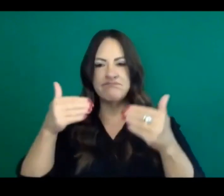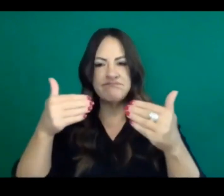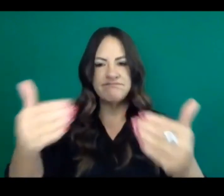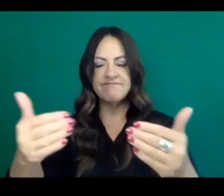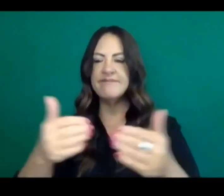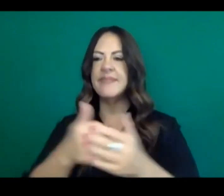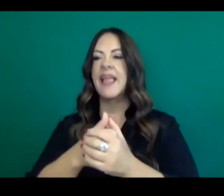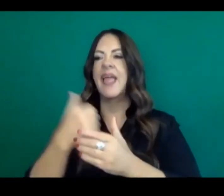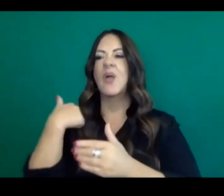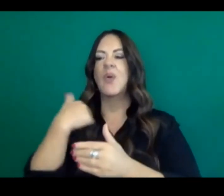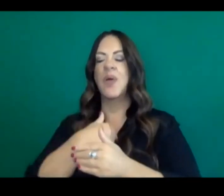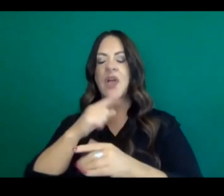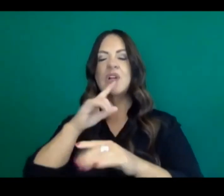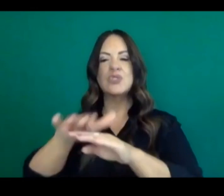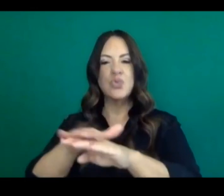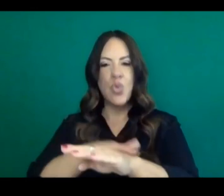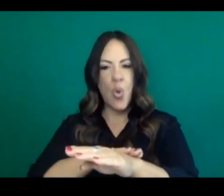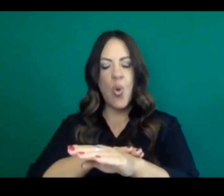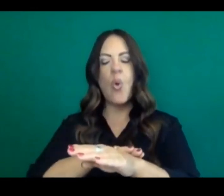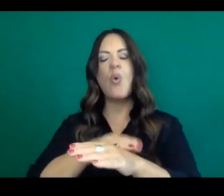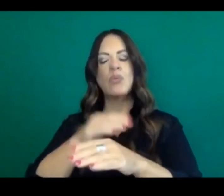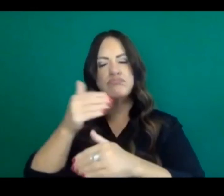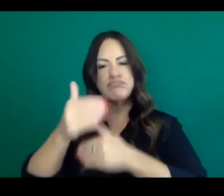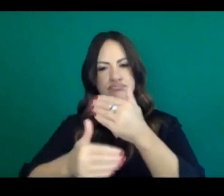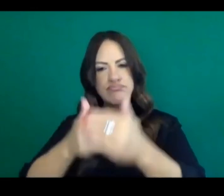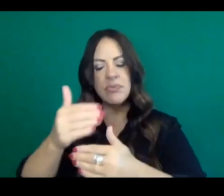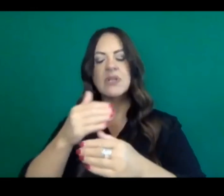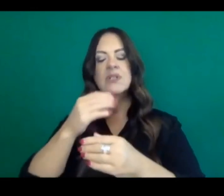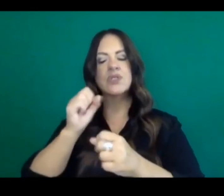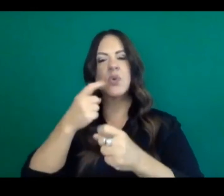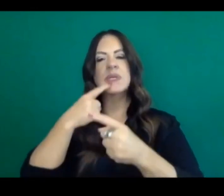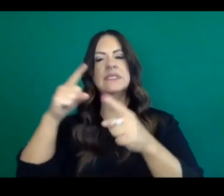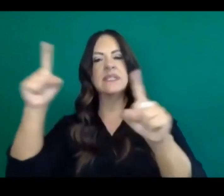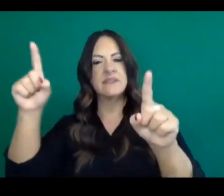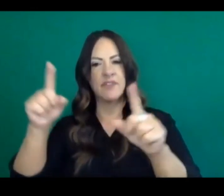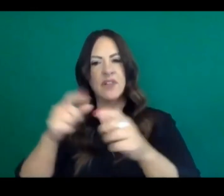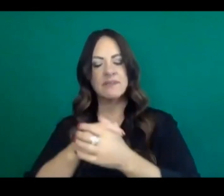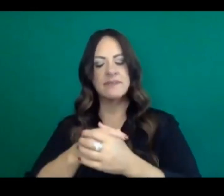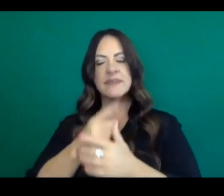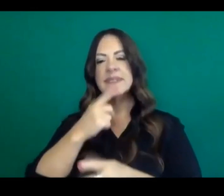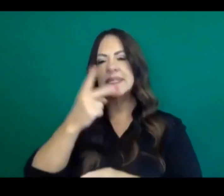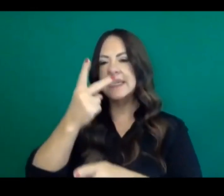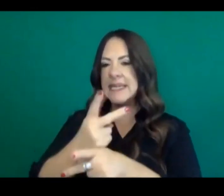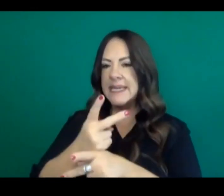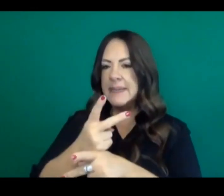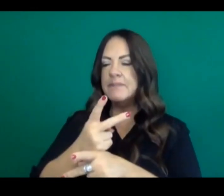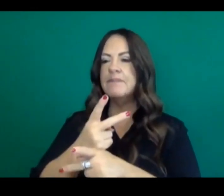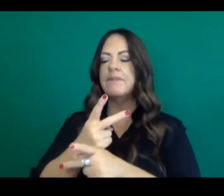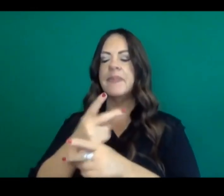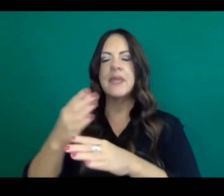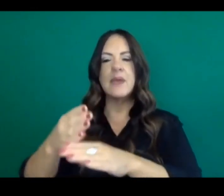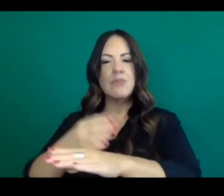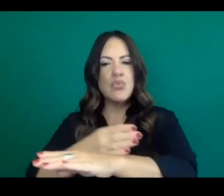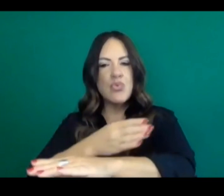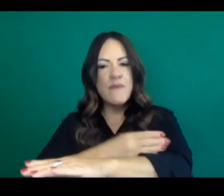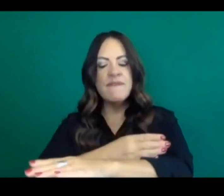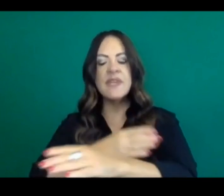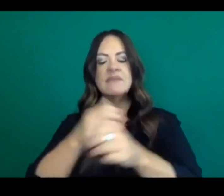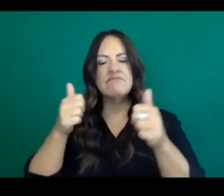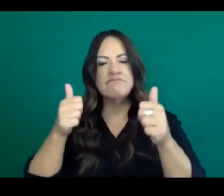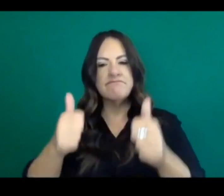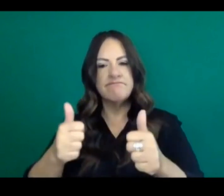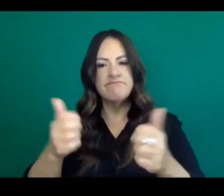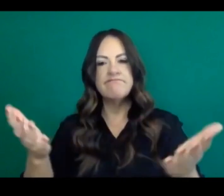slow and stringent as we move forward. So we make sure that we keep, uh, keep the improvement going and that we